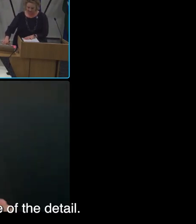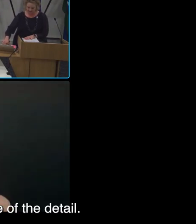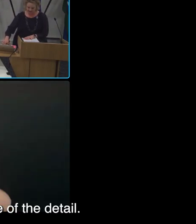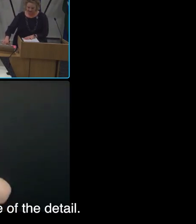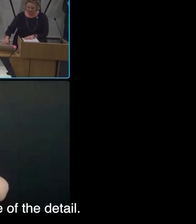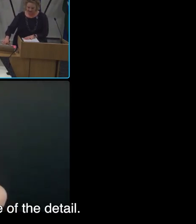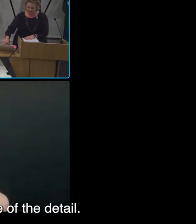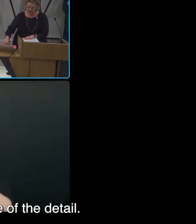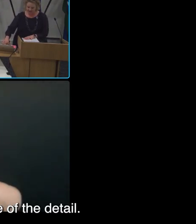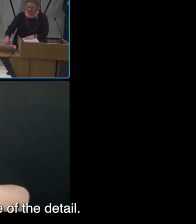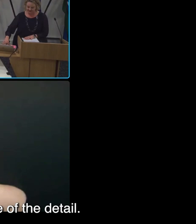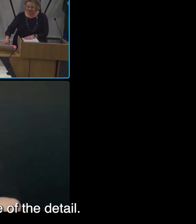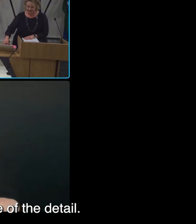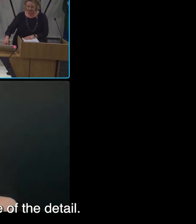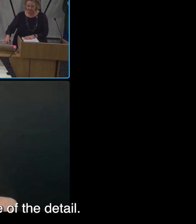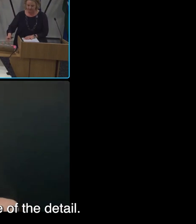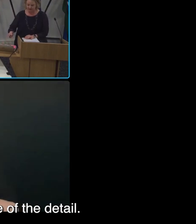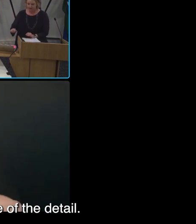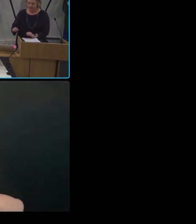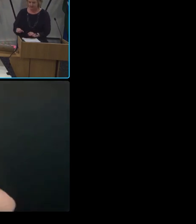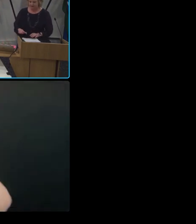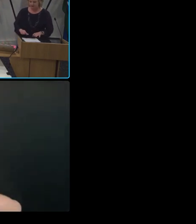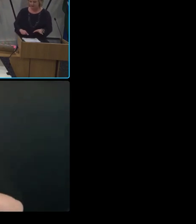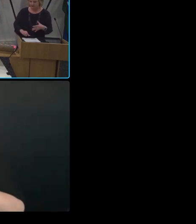Another question around some of the detail.